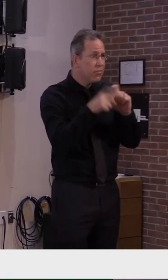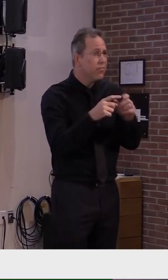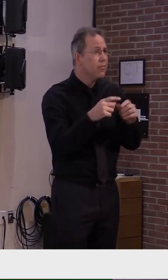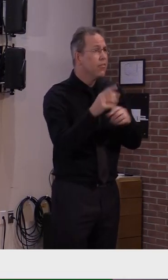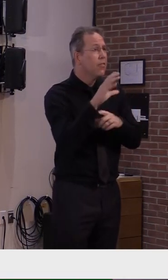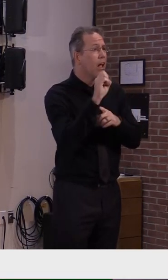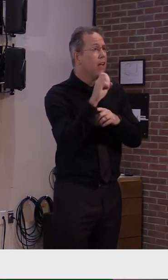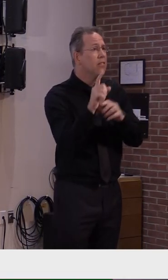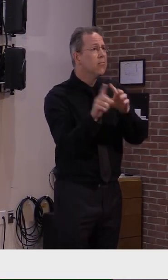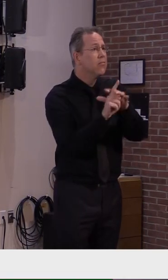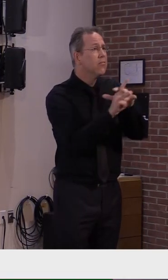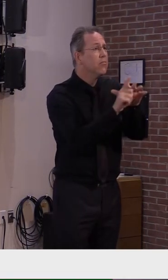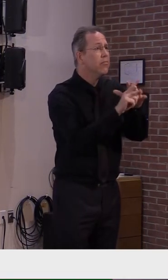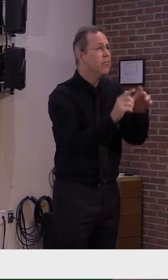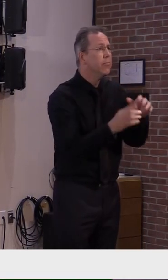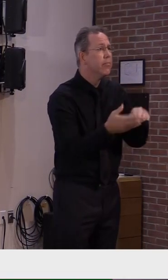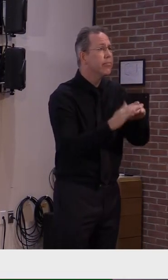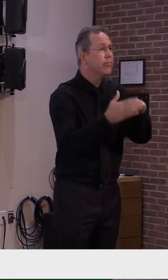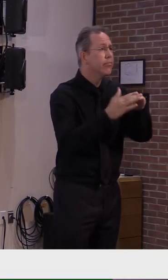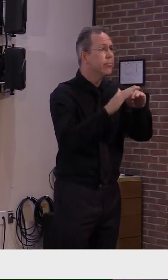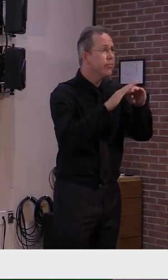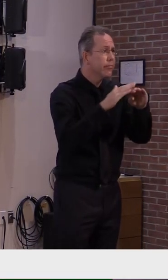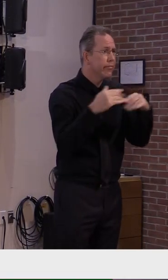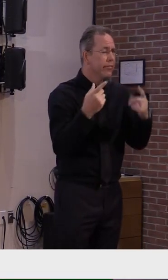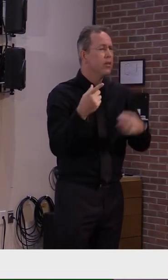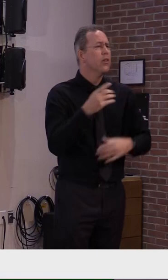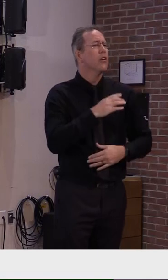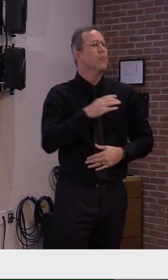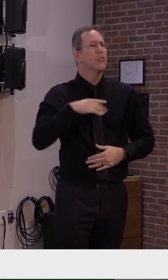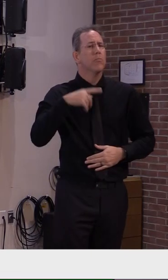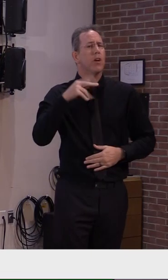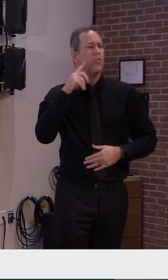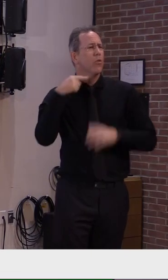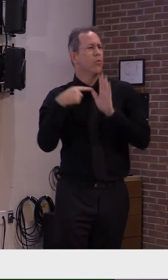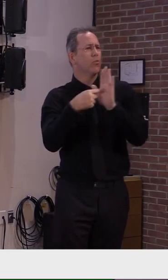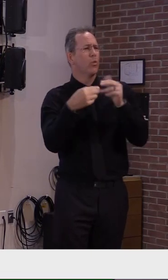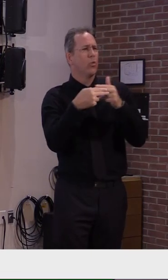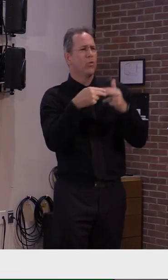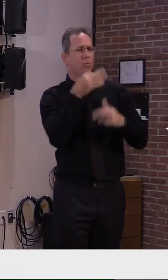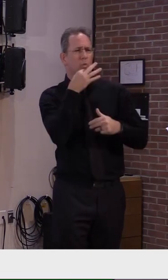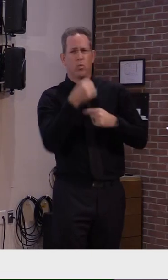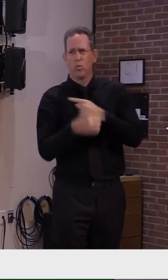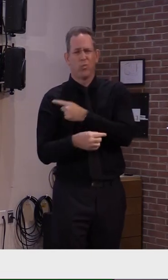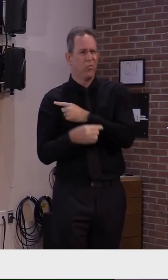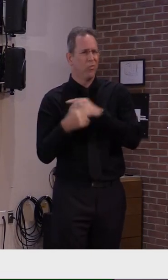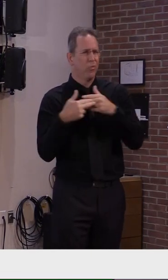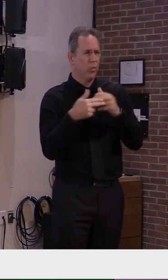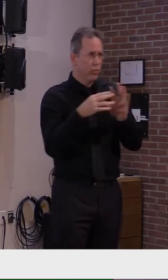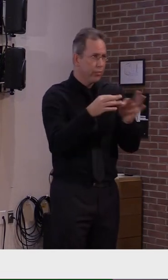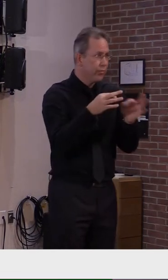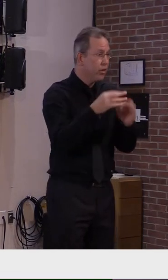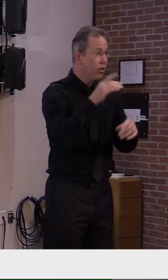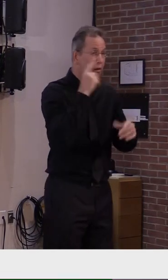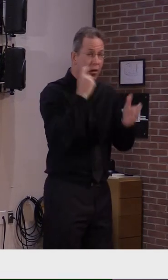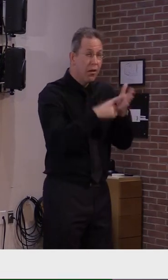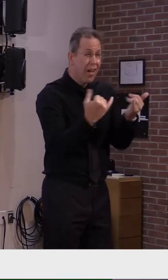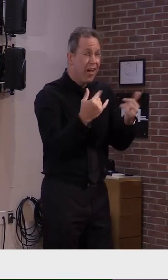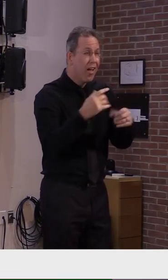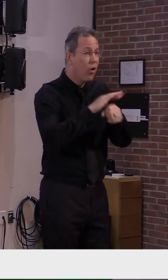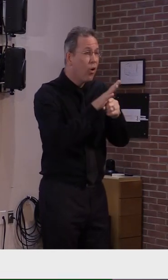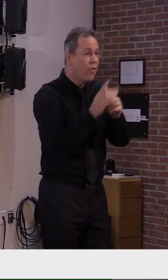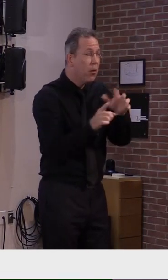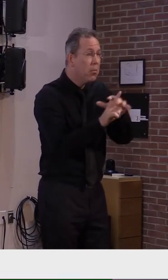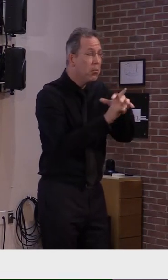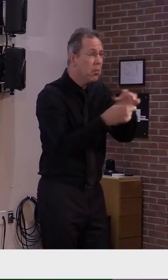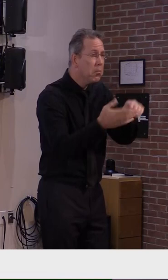and Commissioner Peechuk will present more on that in a few minutes. This growth has led to some big steps to slow the spread